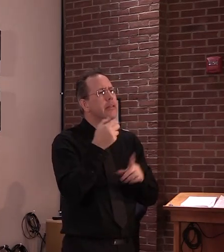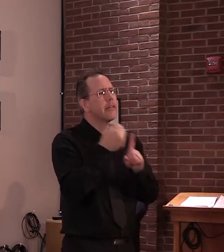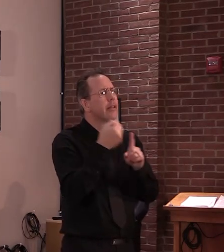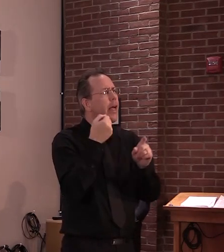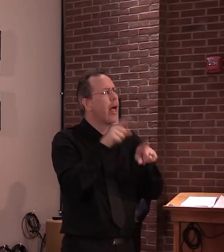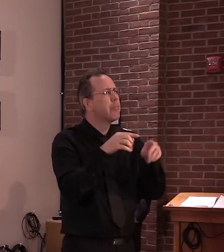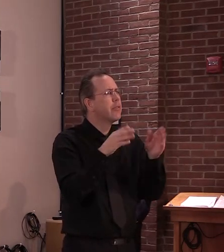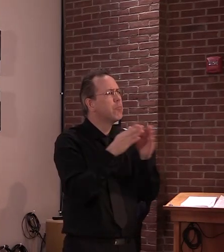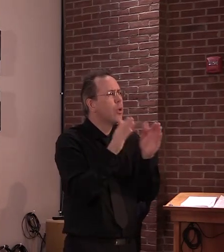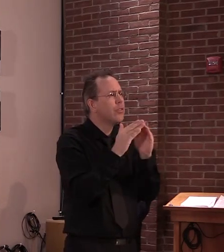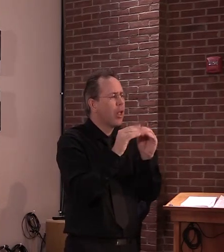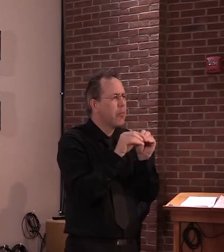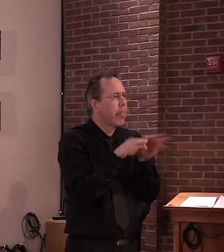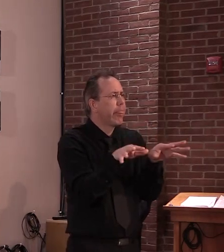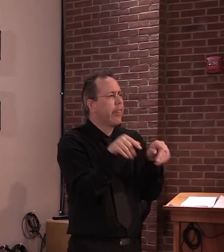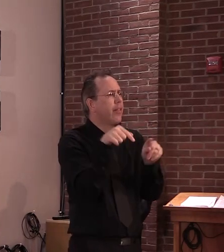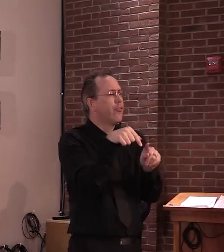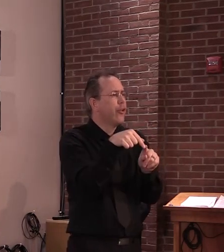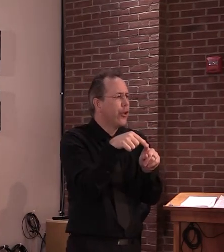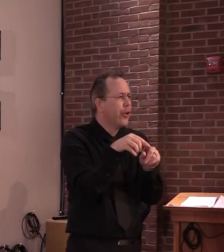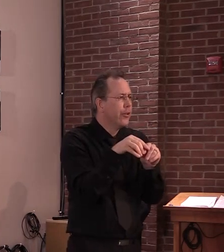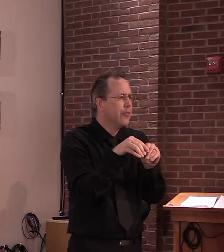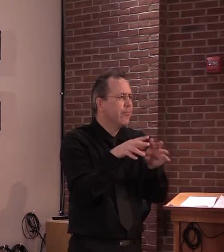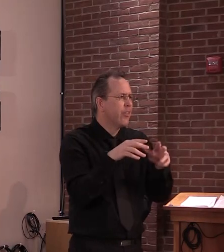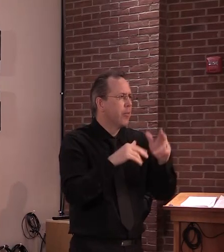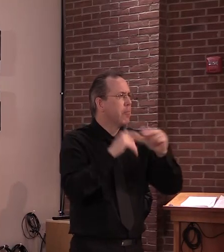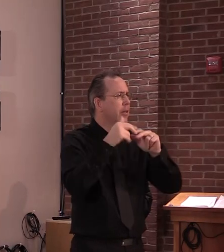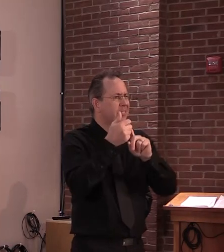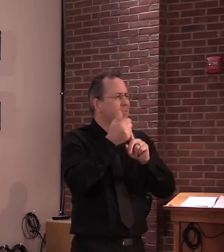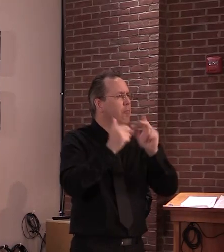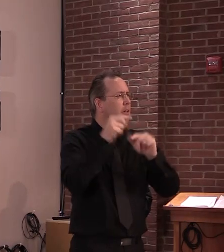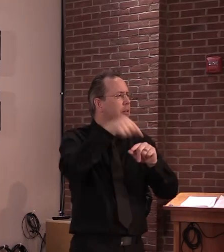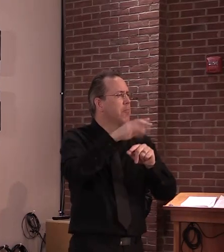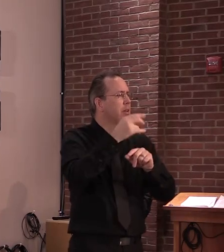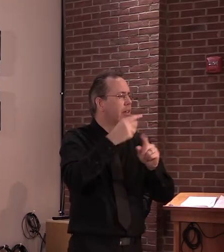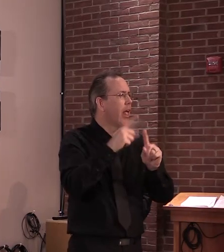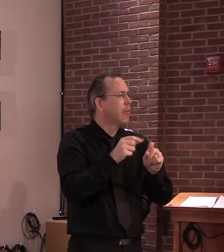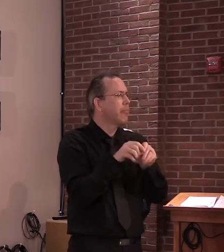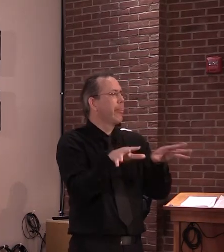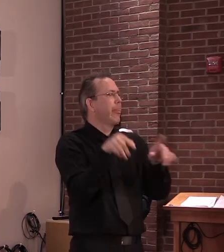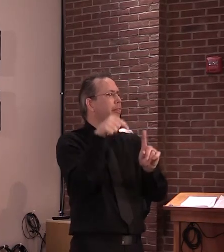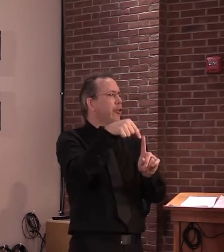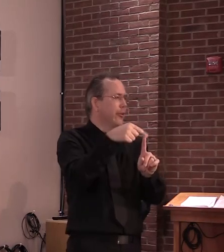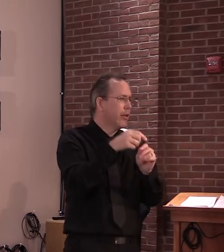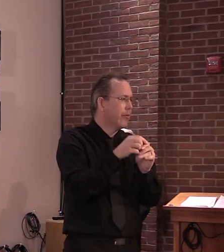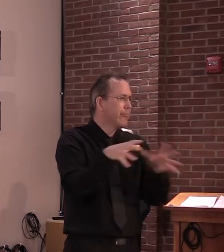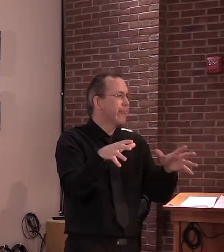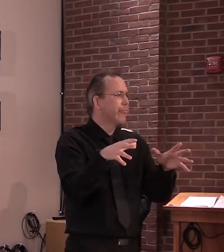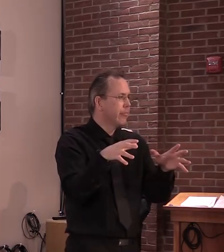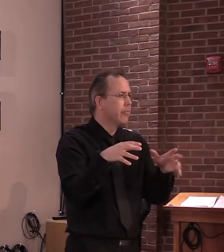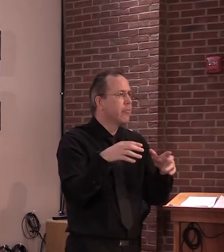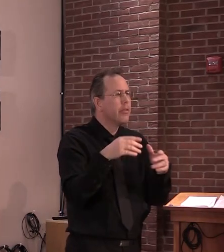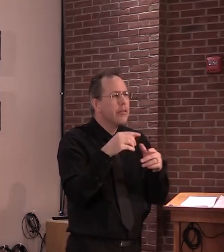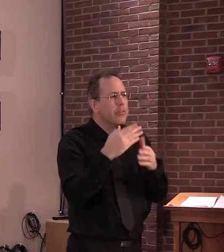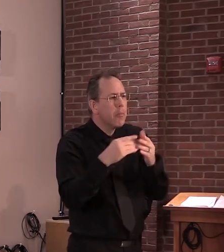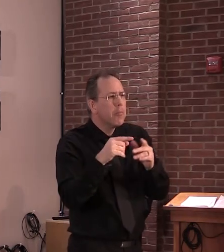where the majority of people actually are not positive, but there were a small number that were positive.